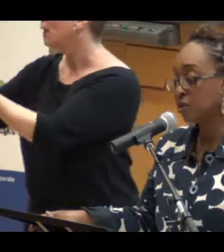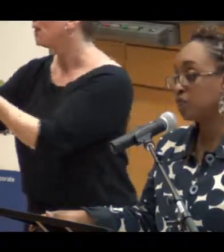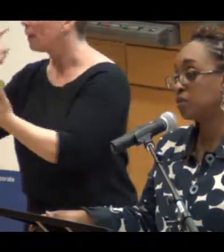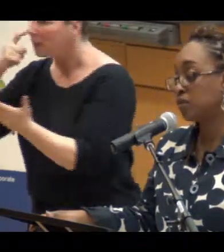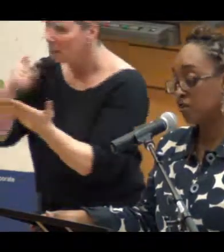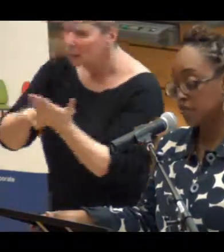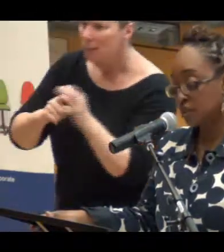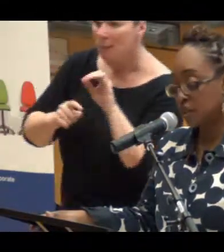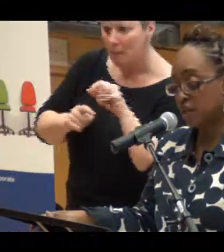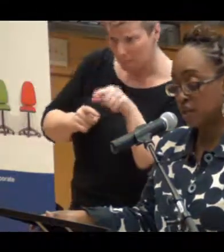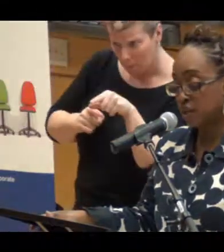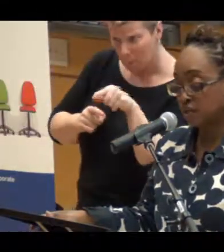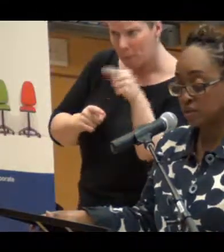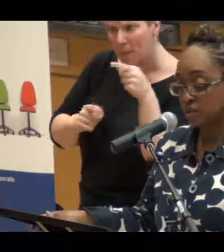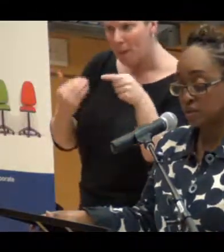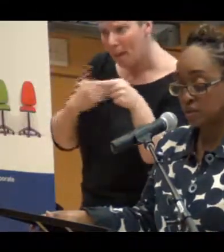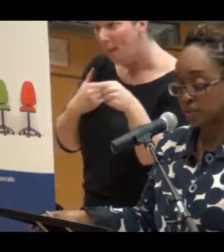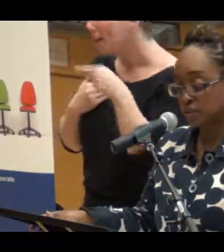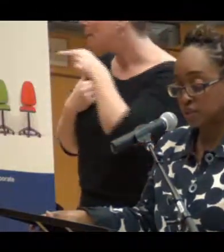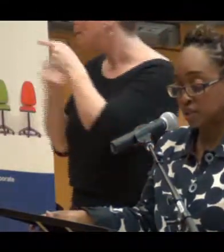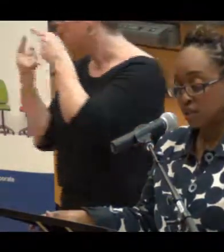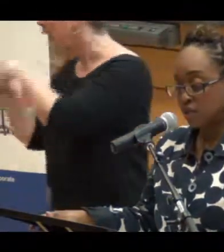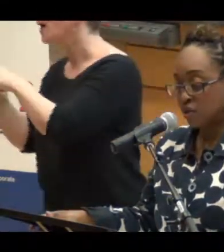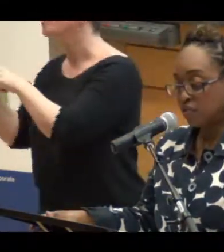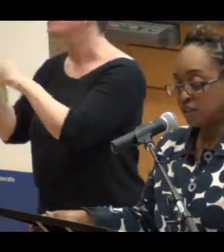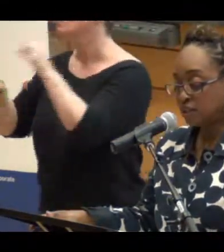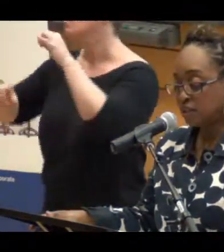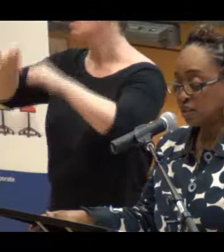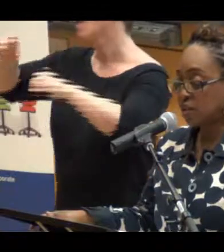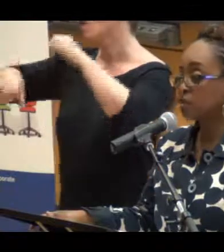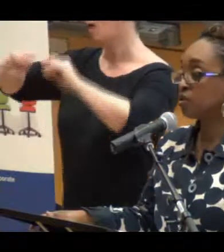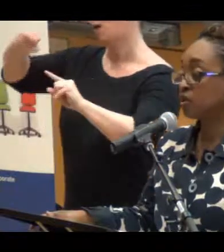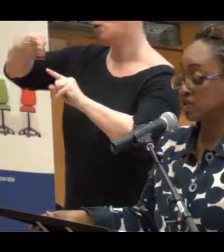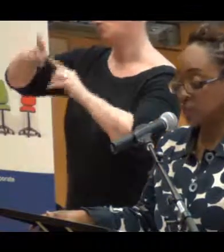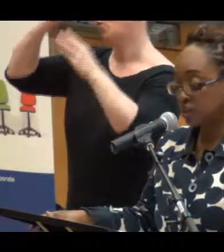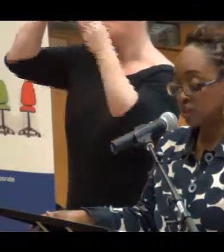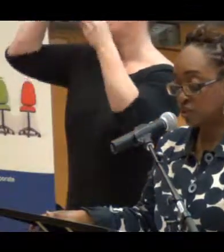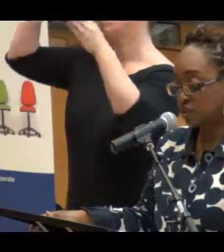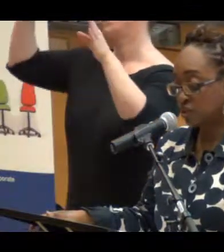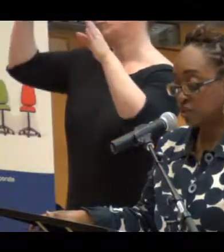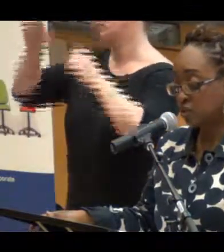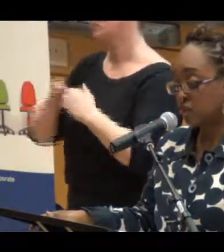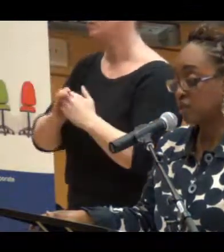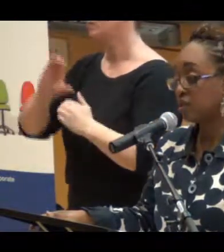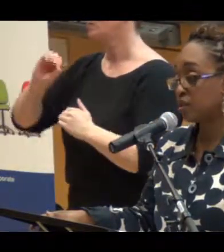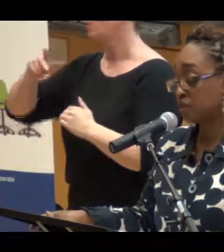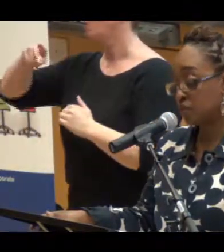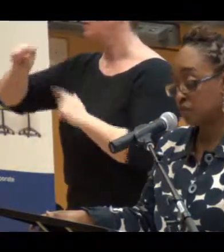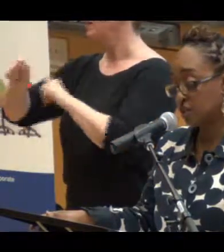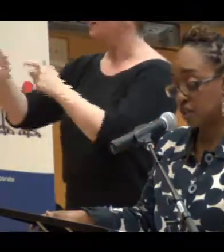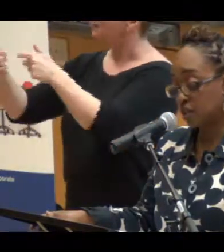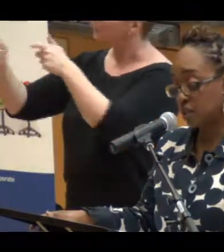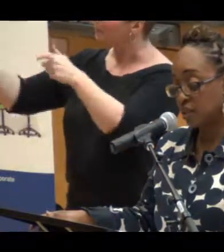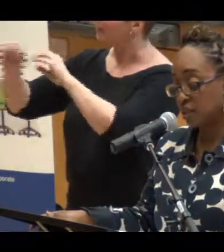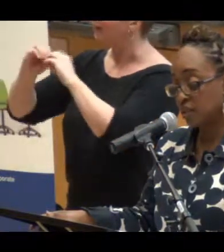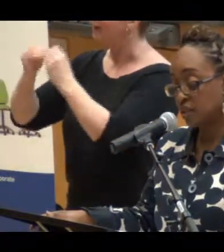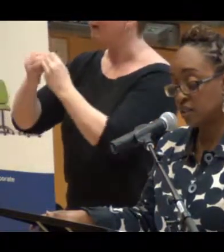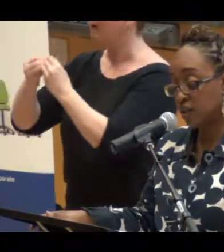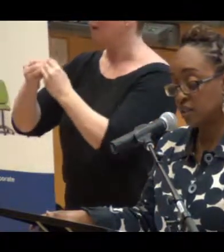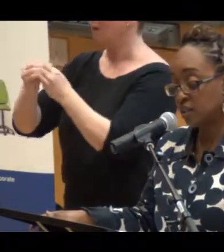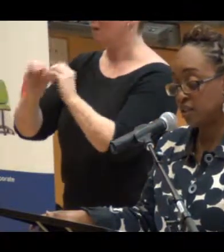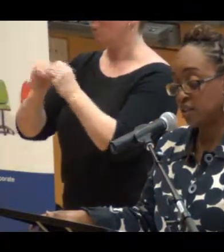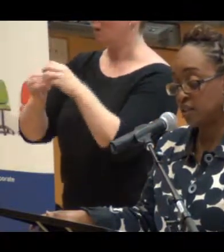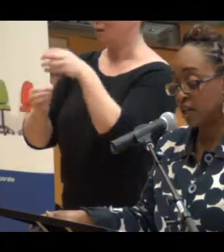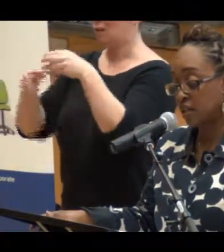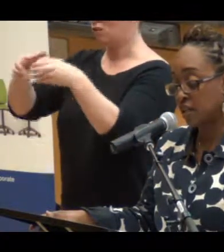and who they support and who they encourage. The OPS is a large organization situated in a larger society, and that